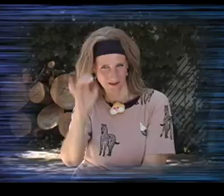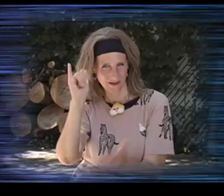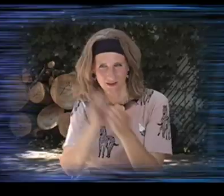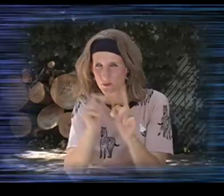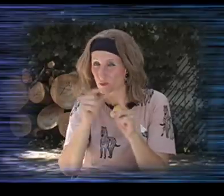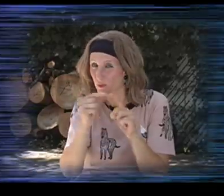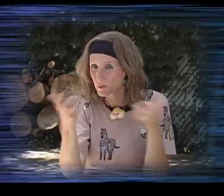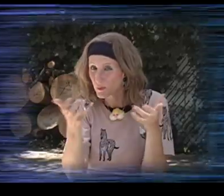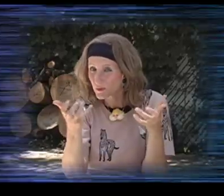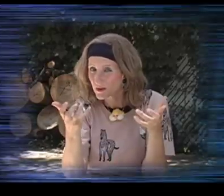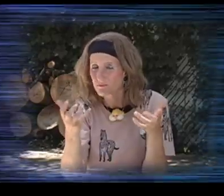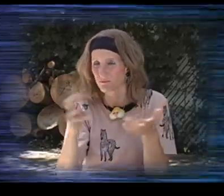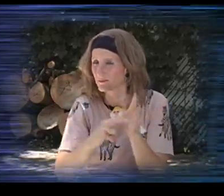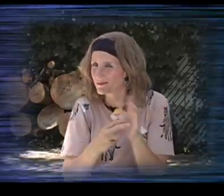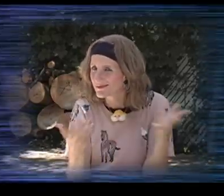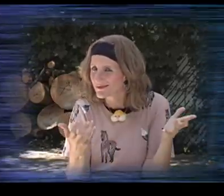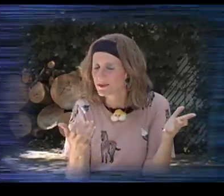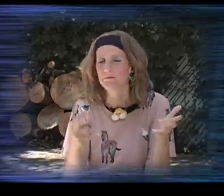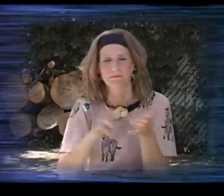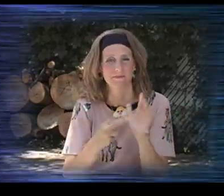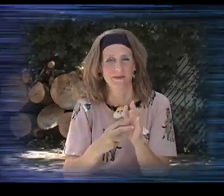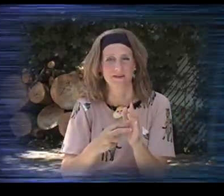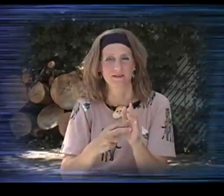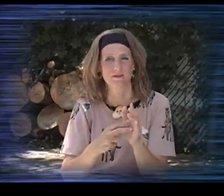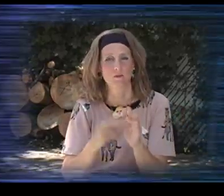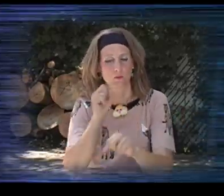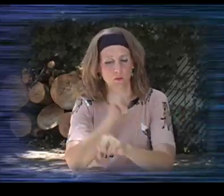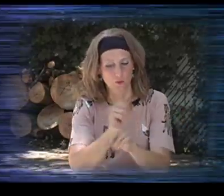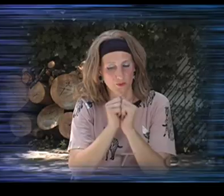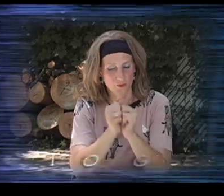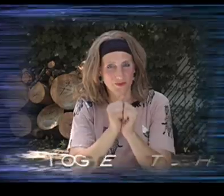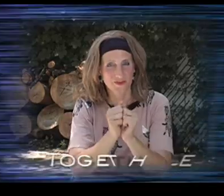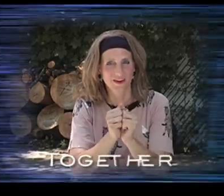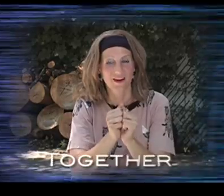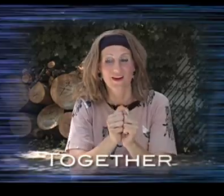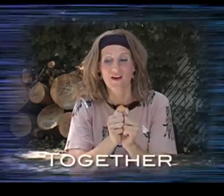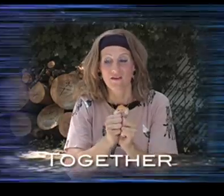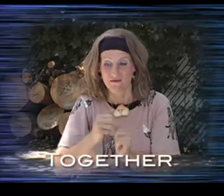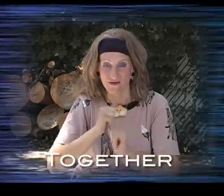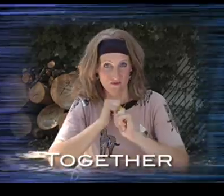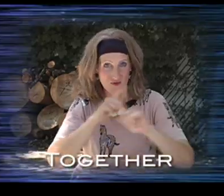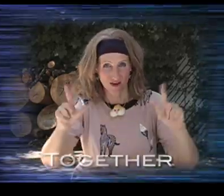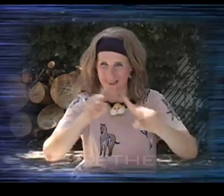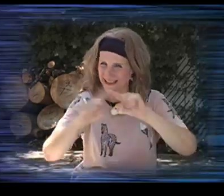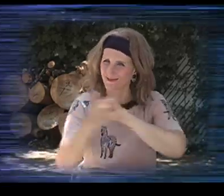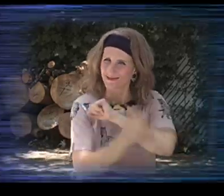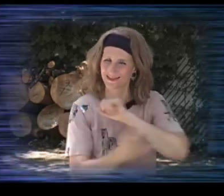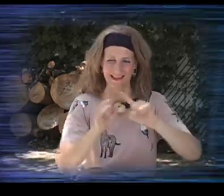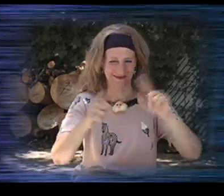That word, what does it mean? Well, it means working together. All those different